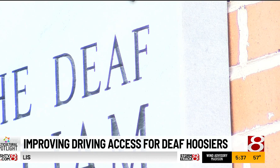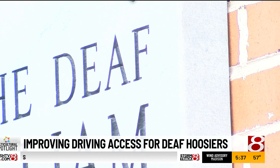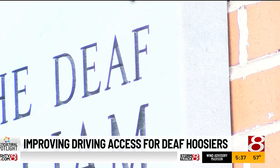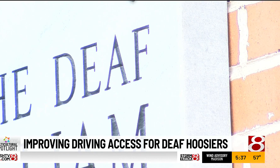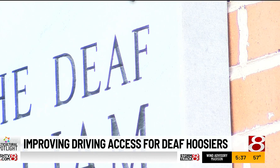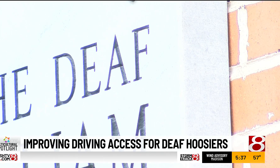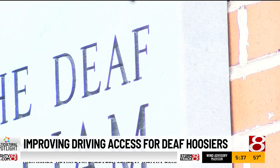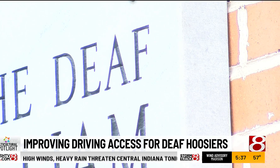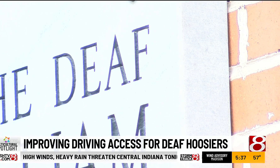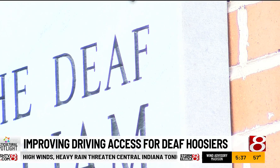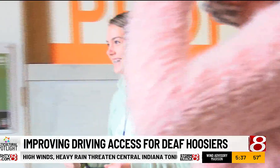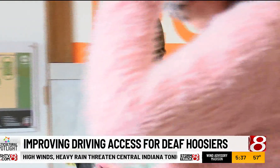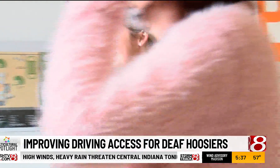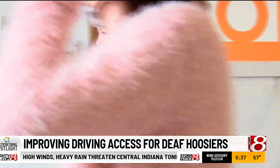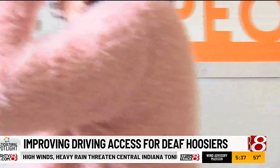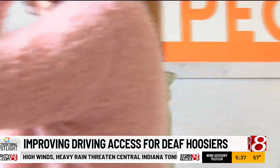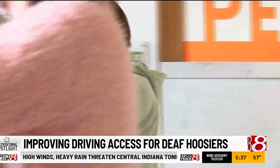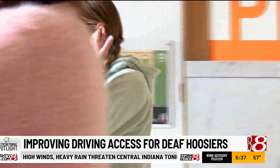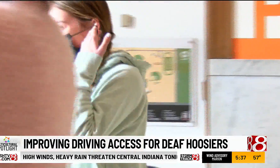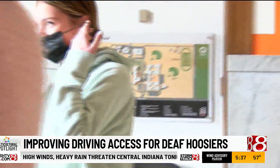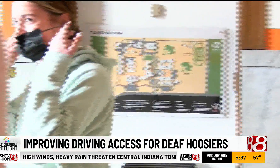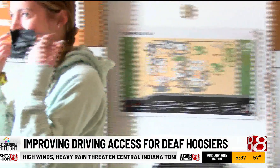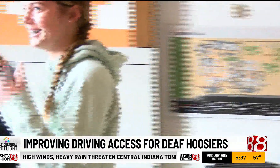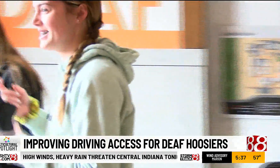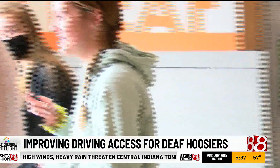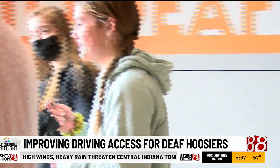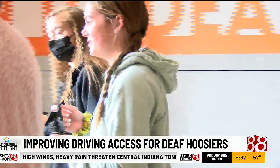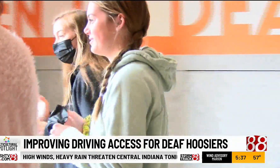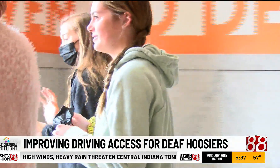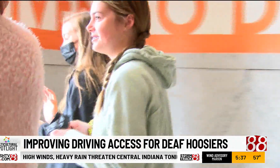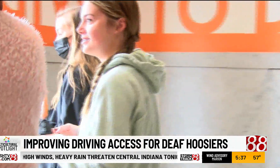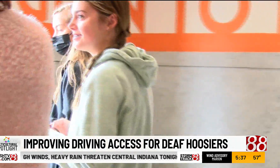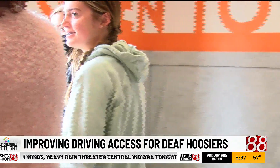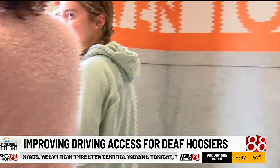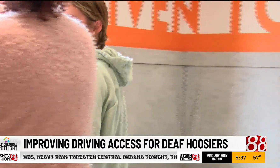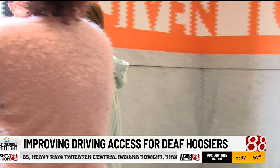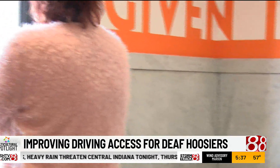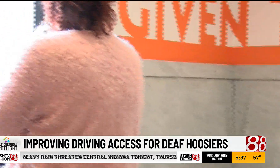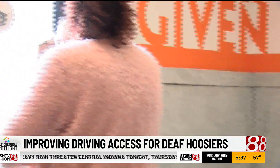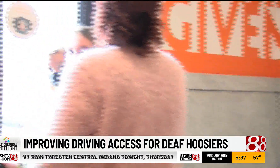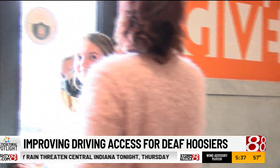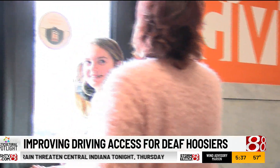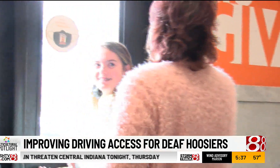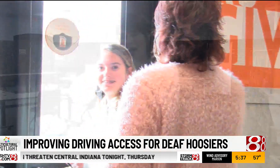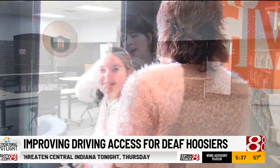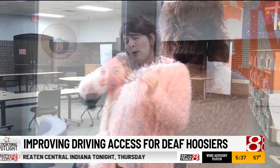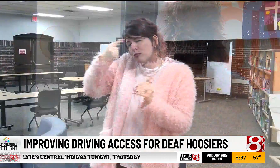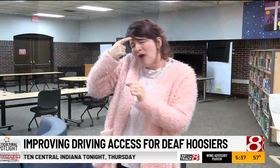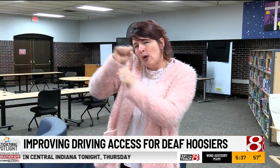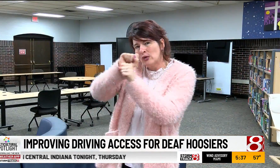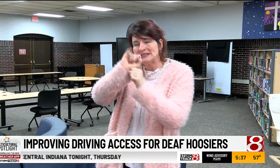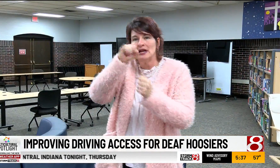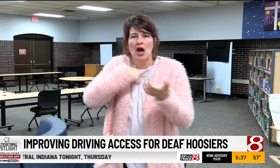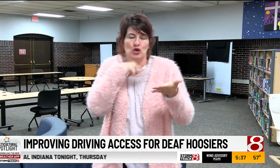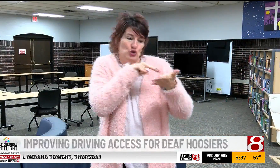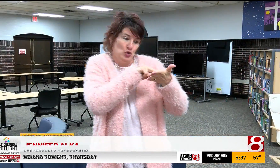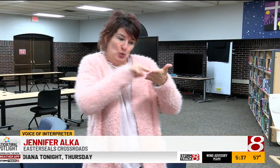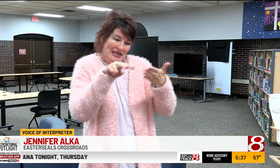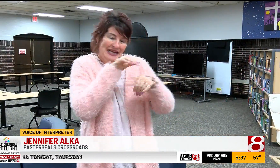language, and like most other people who are Deaf, signing and written English are not the same. I'll read the English question